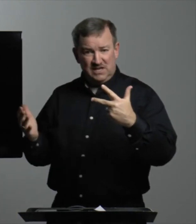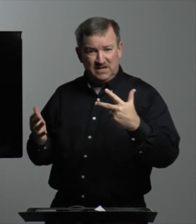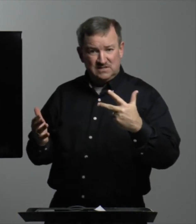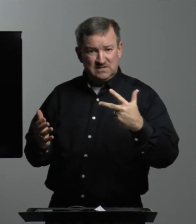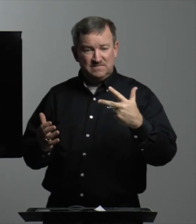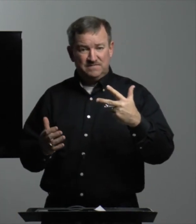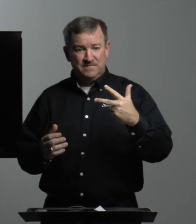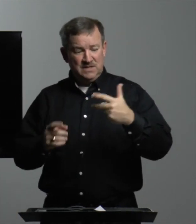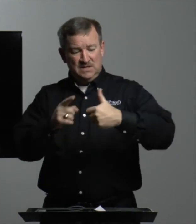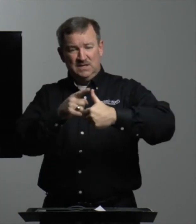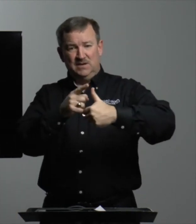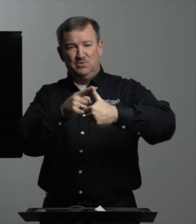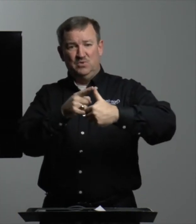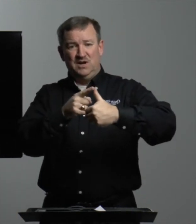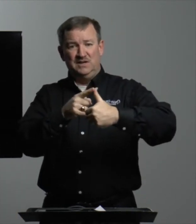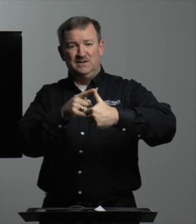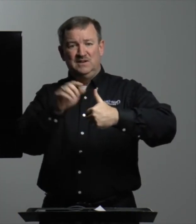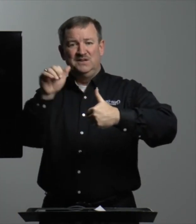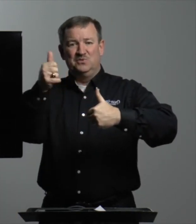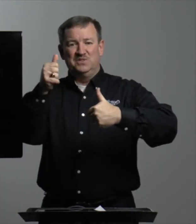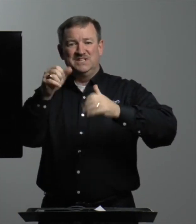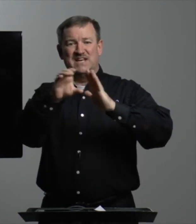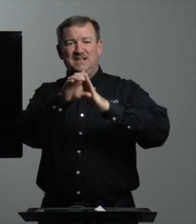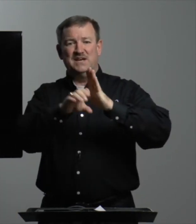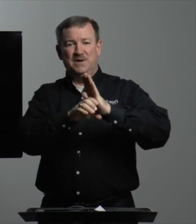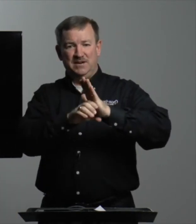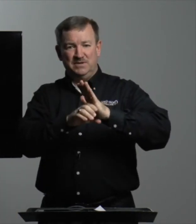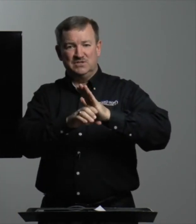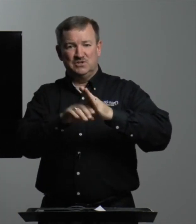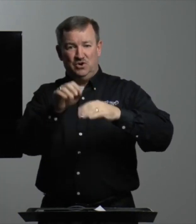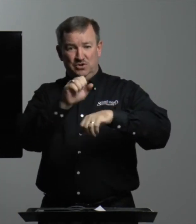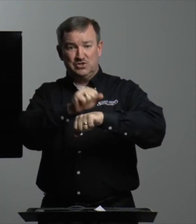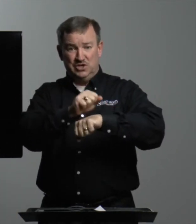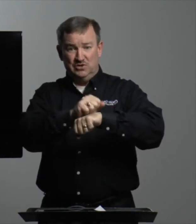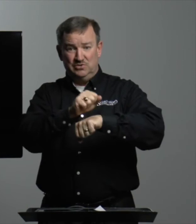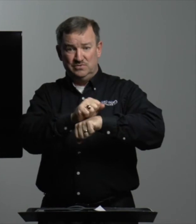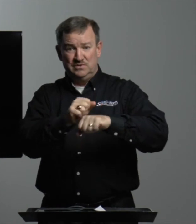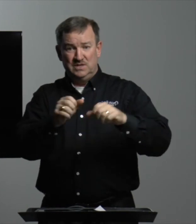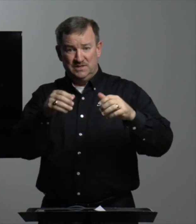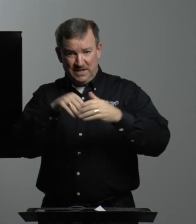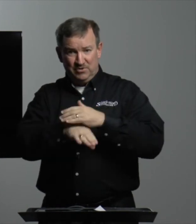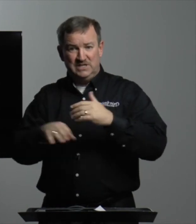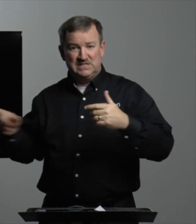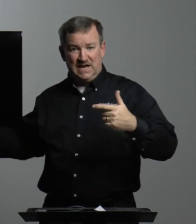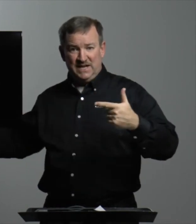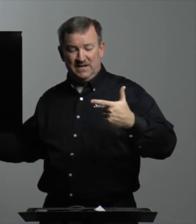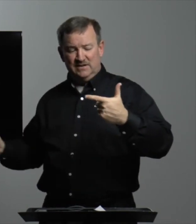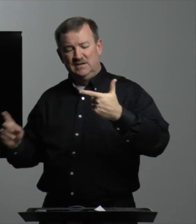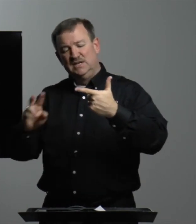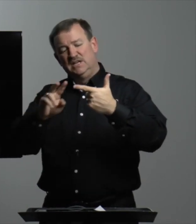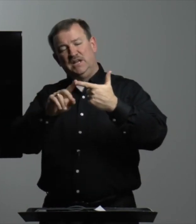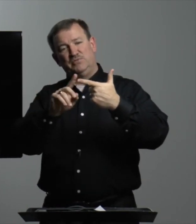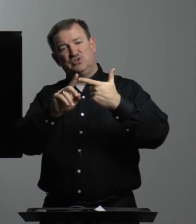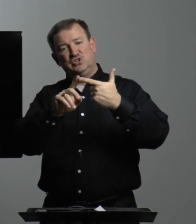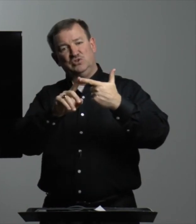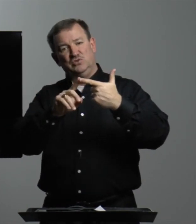things. Number one were the Ten Commandments on the stone. They were inside here. Number two,